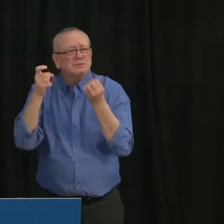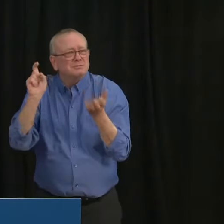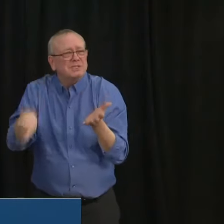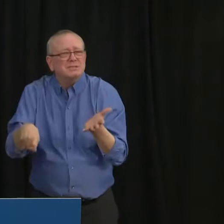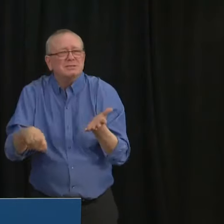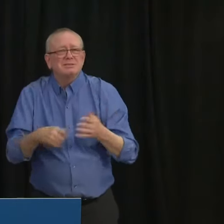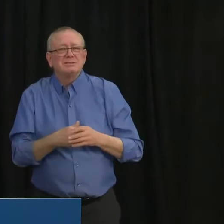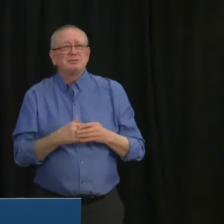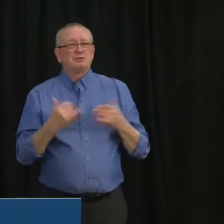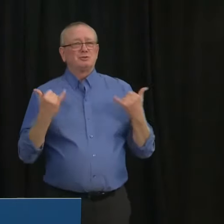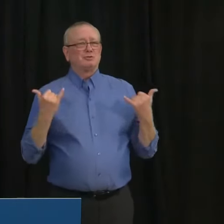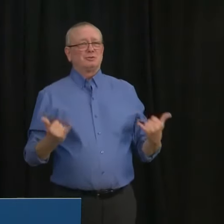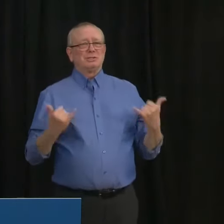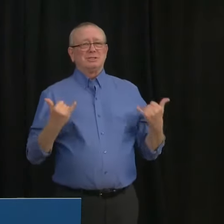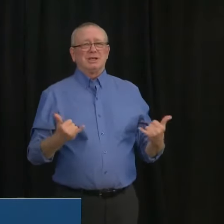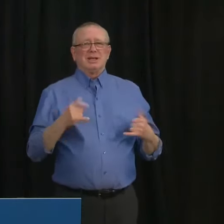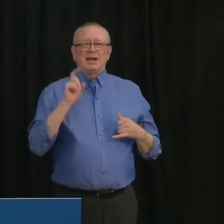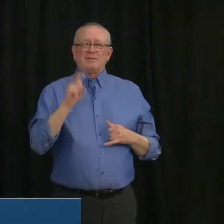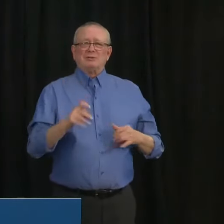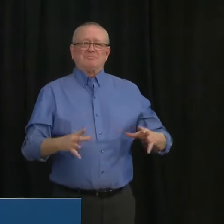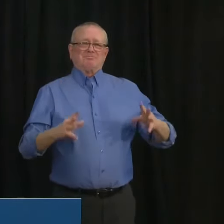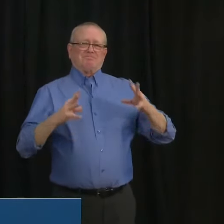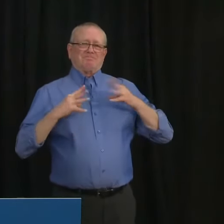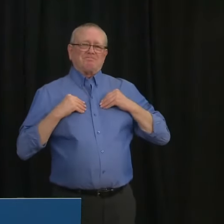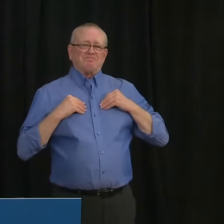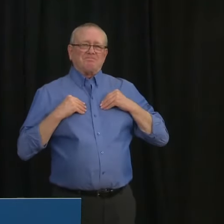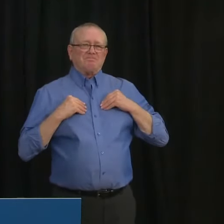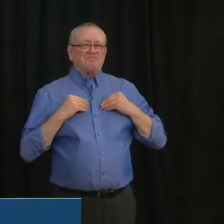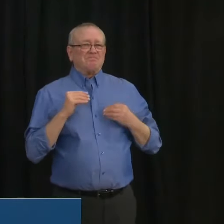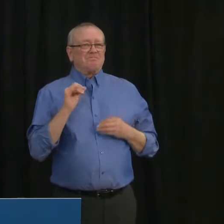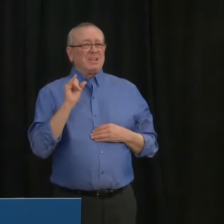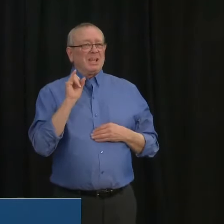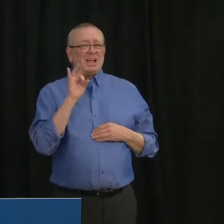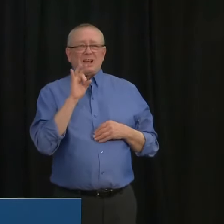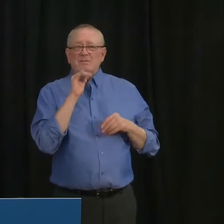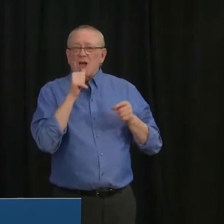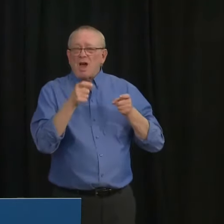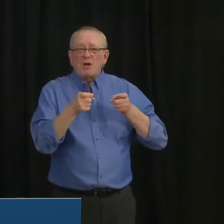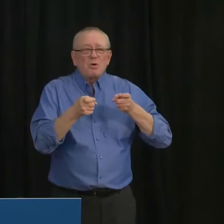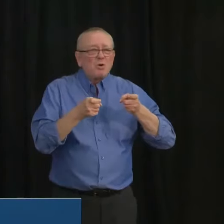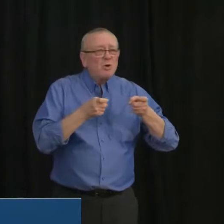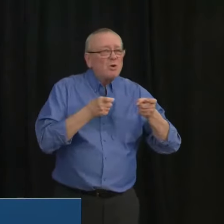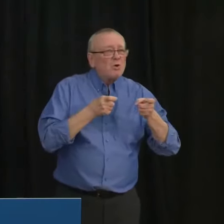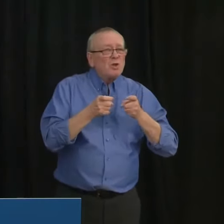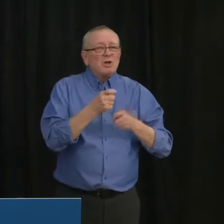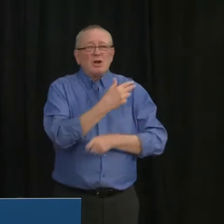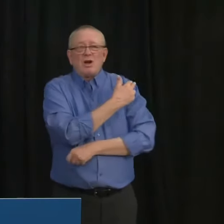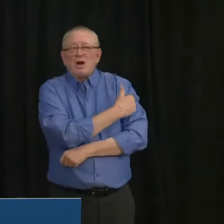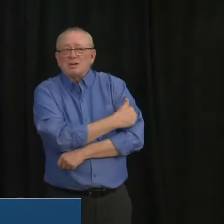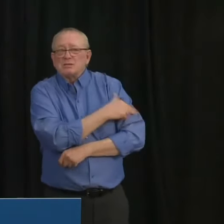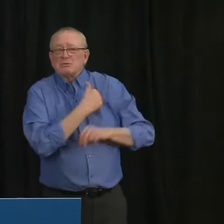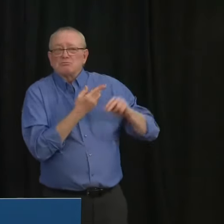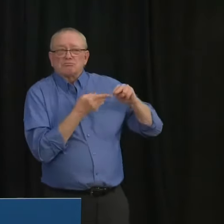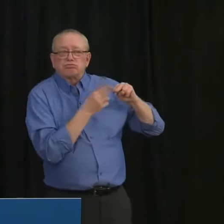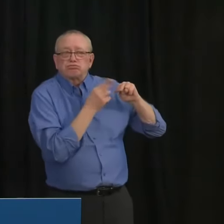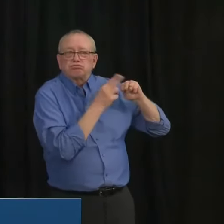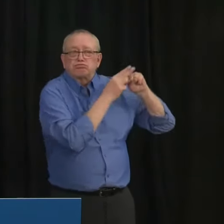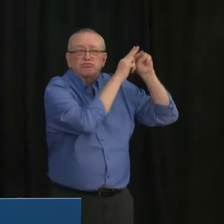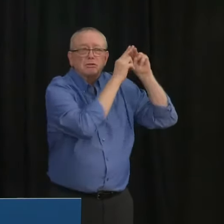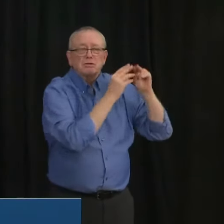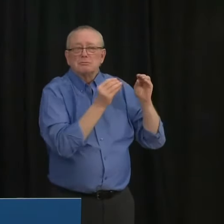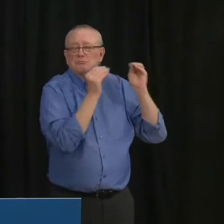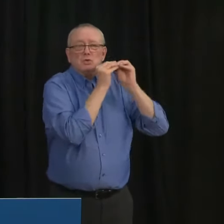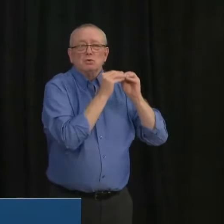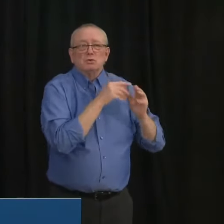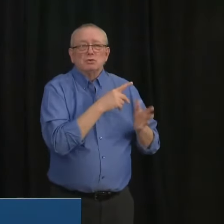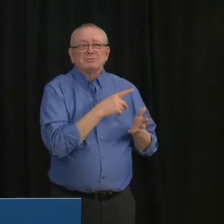If we do not slow the sharp rise of both hospitalizations and ICU admissions they will threaten